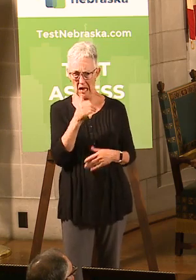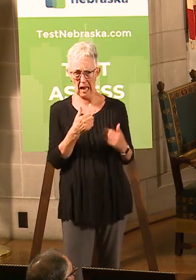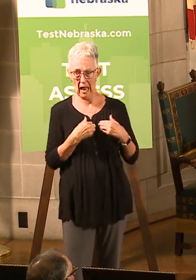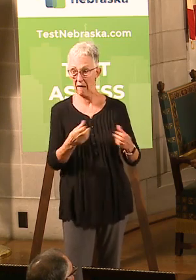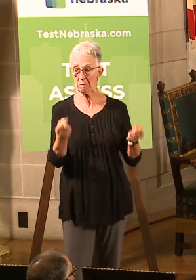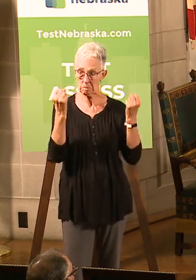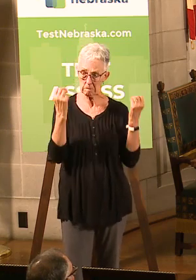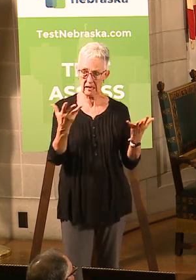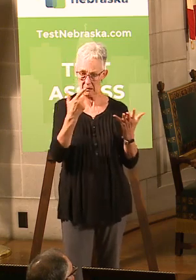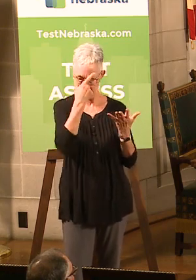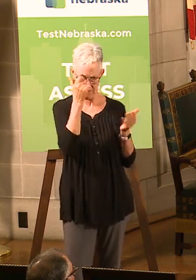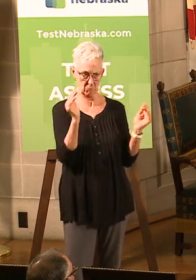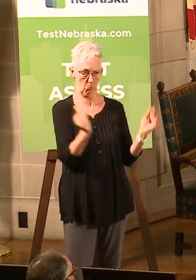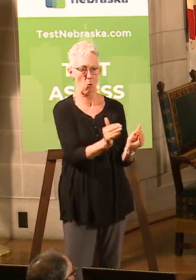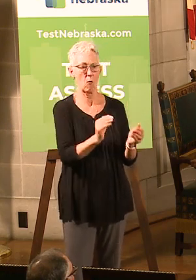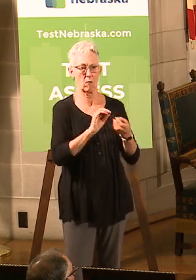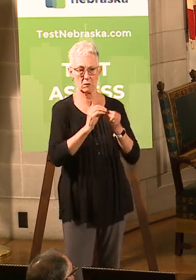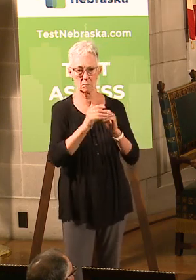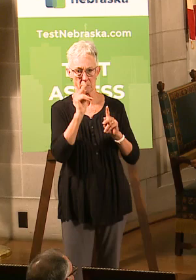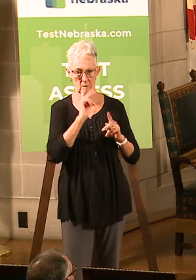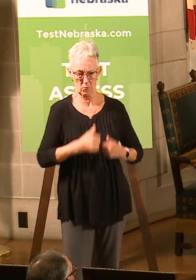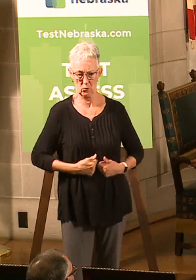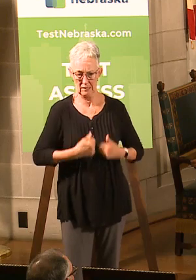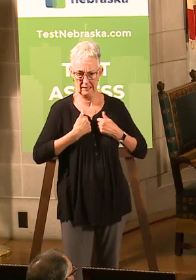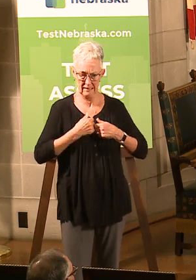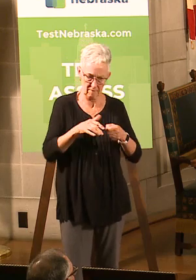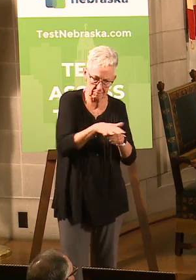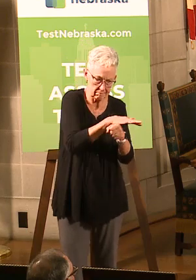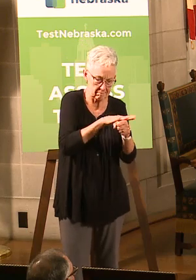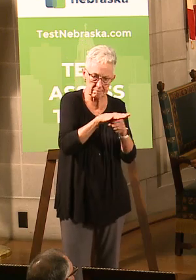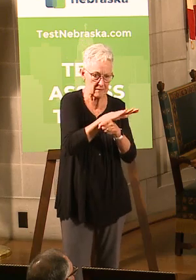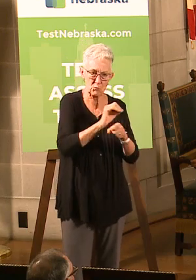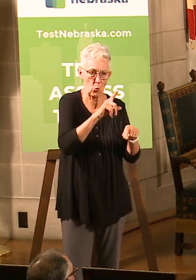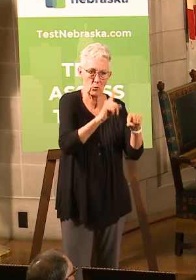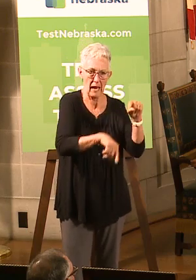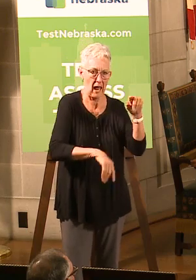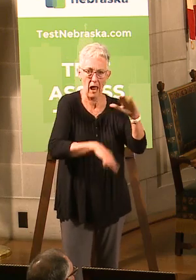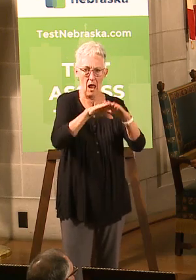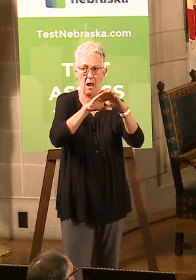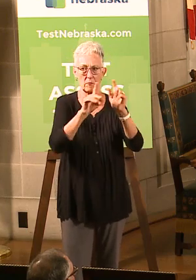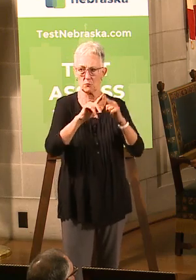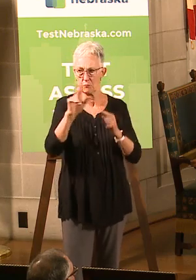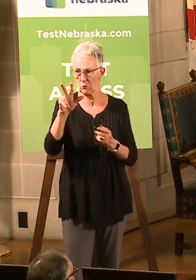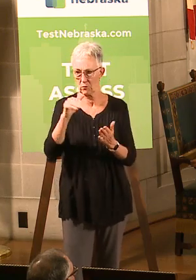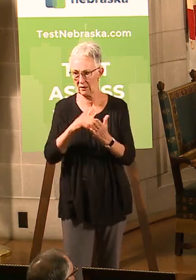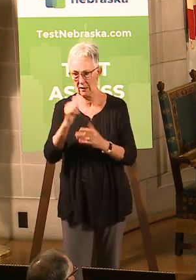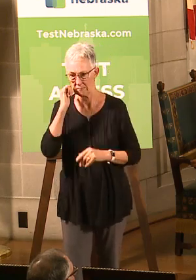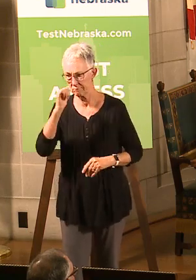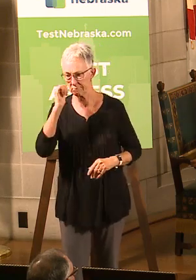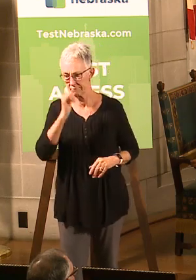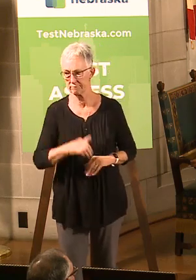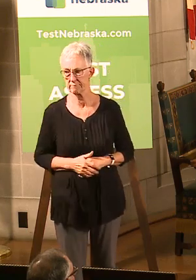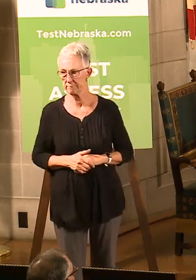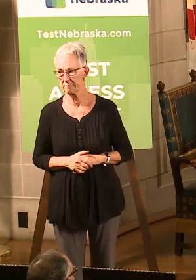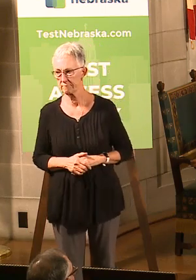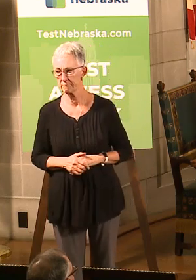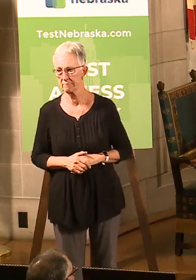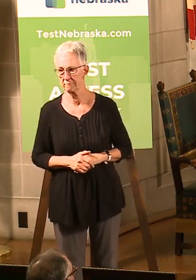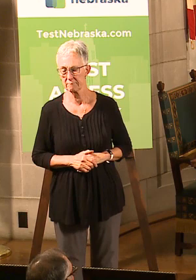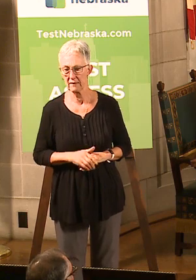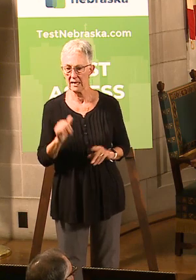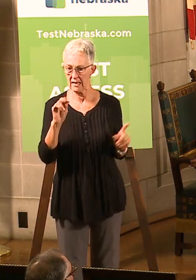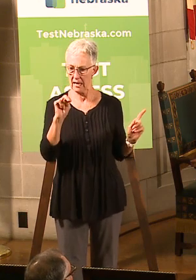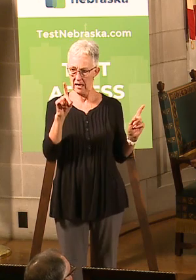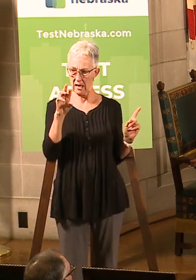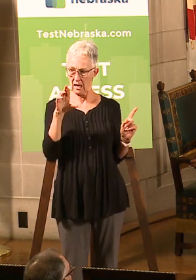and Lincoln. So we won't have as many scheduling slots available. Anderizaki, can anything be done to get more USDA inspectors into